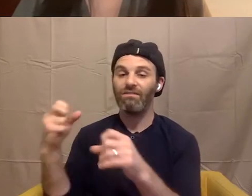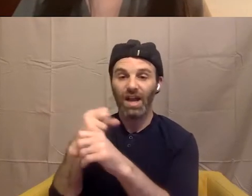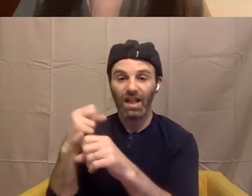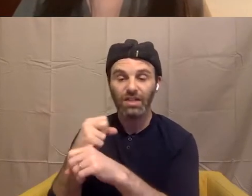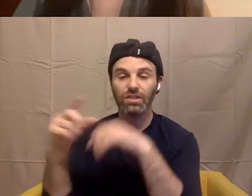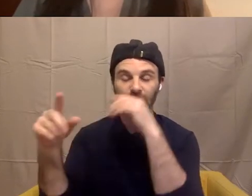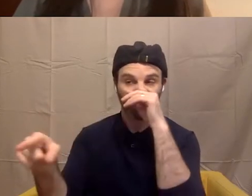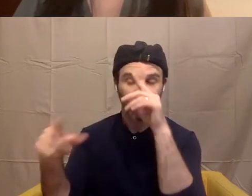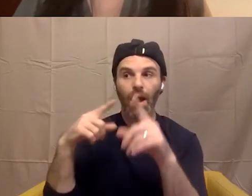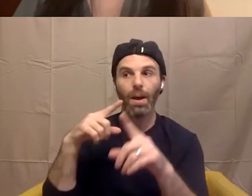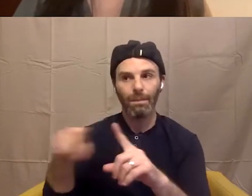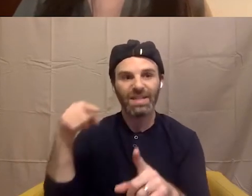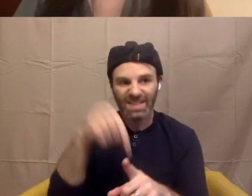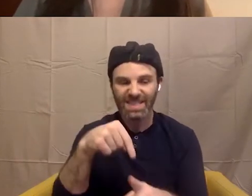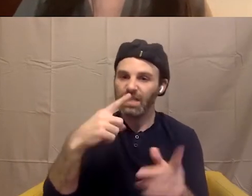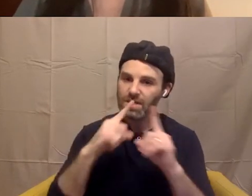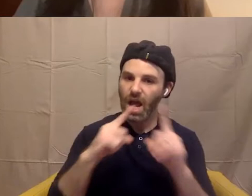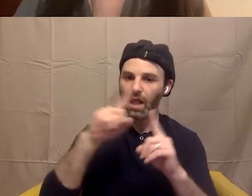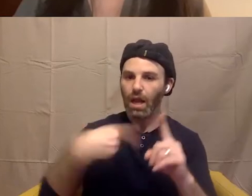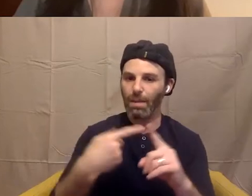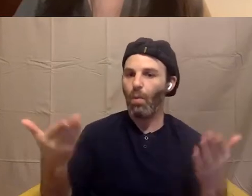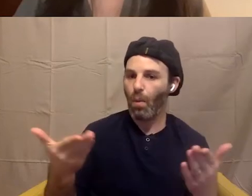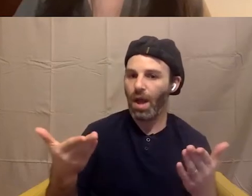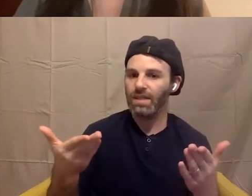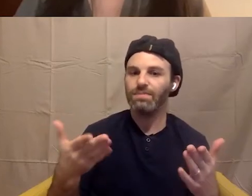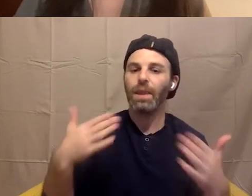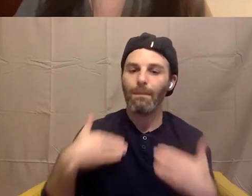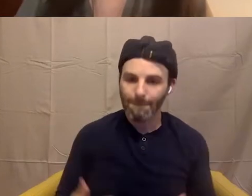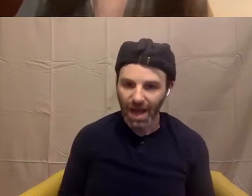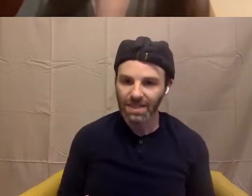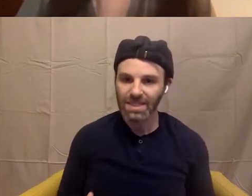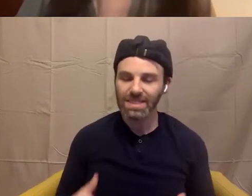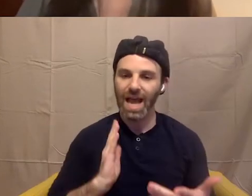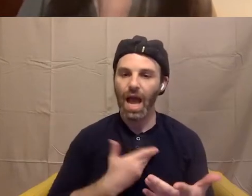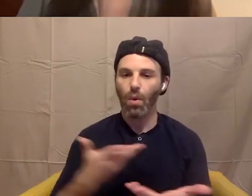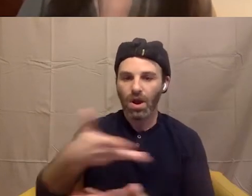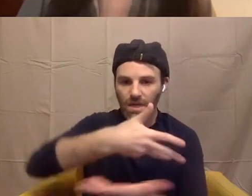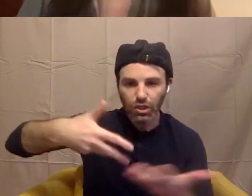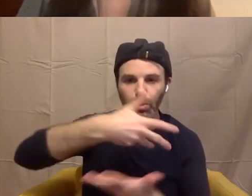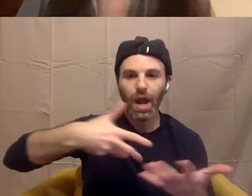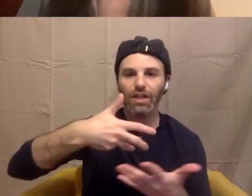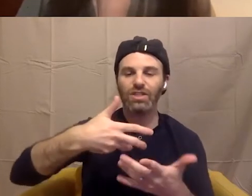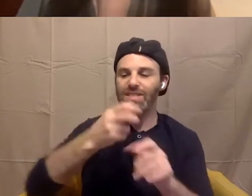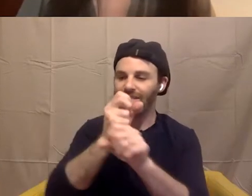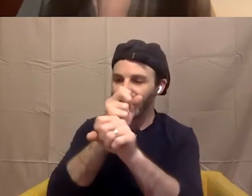others, about, um, safety, about pleasure. Create the space